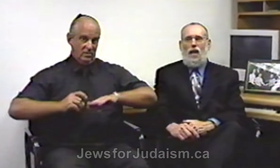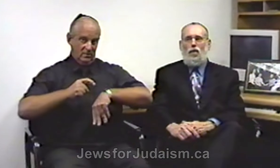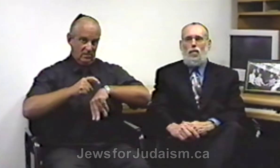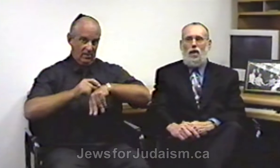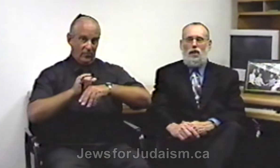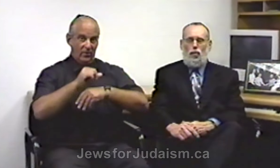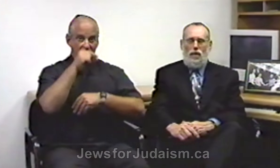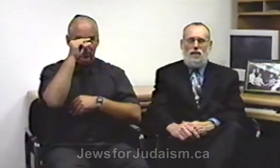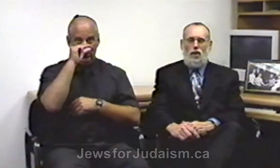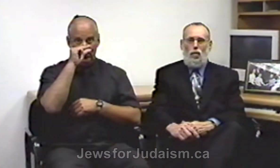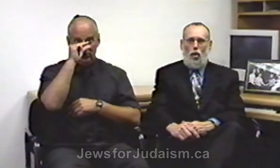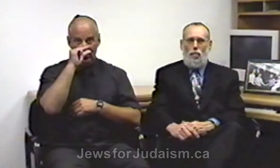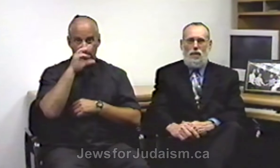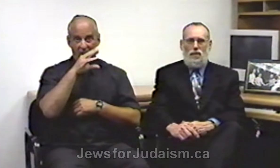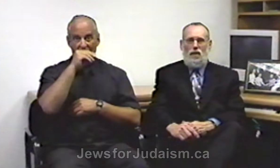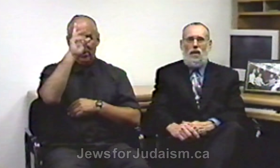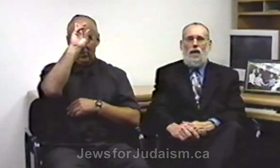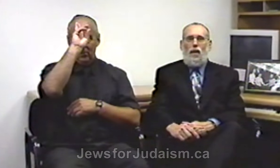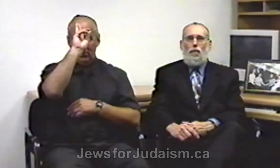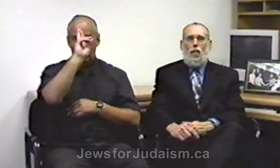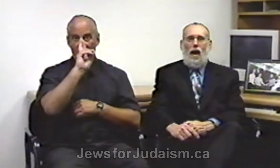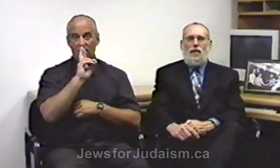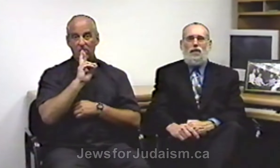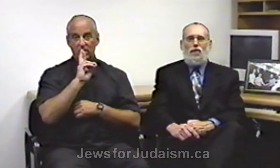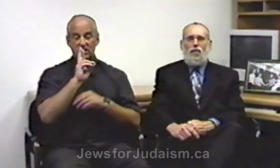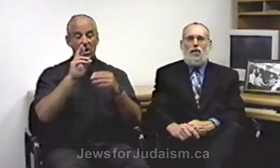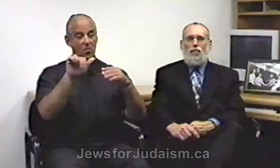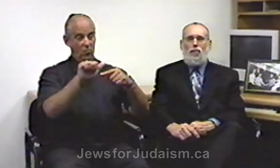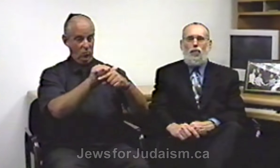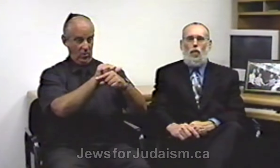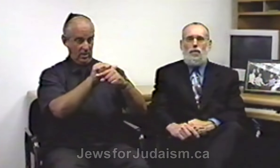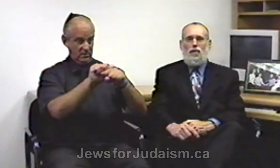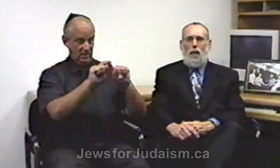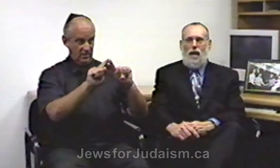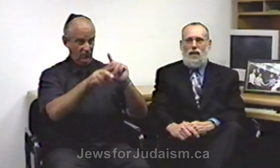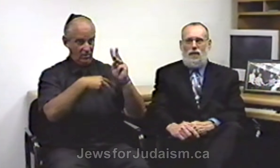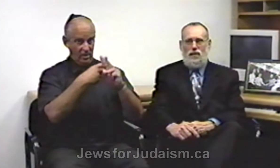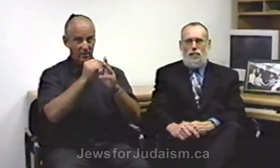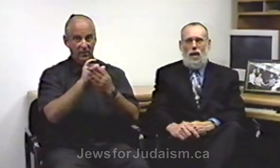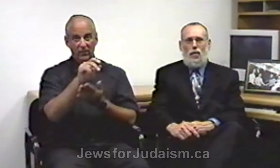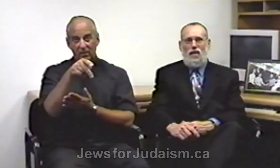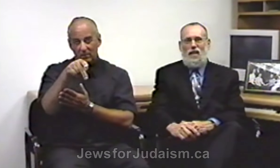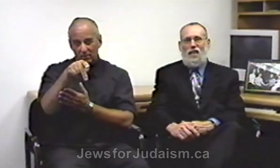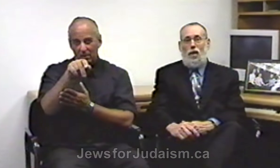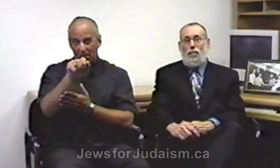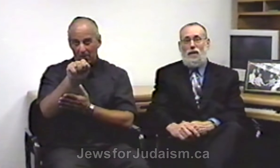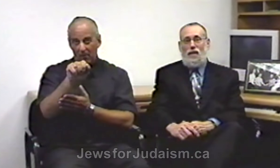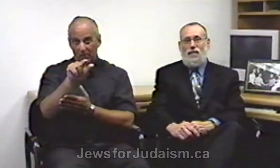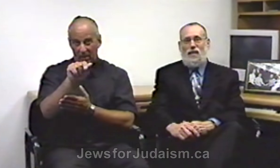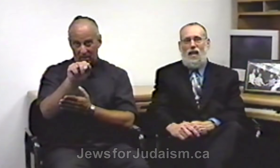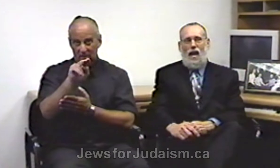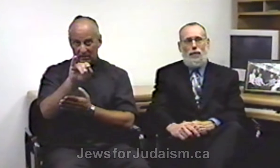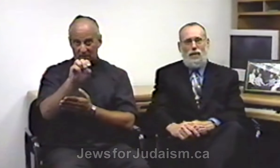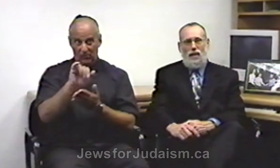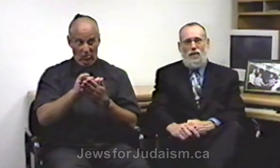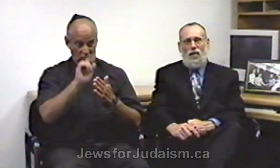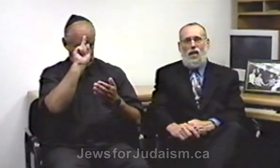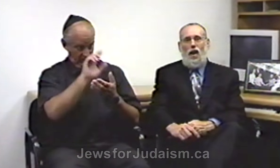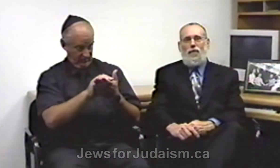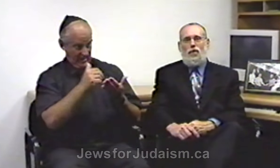and the Romans practiced different forms of paganism. And within their beliefs, they had a belief of